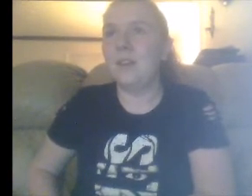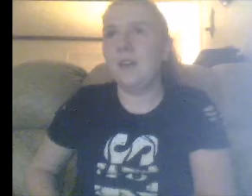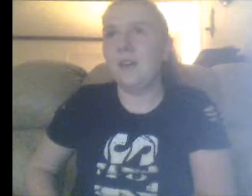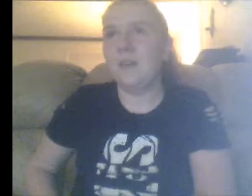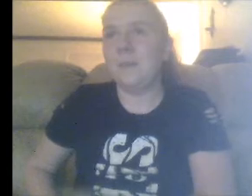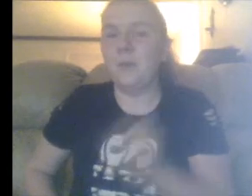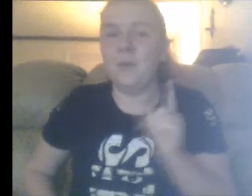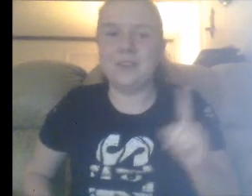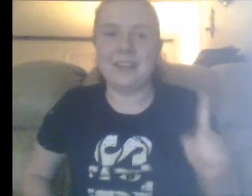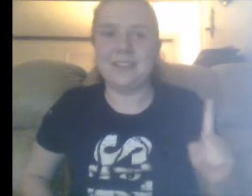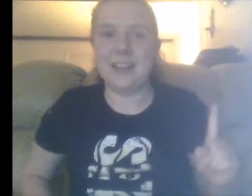What did I say?